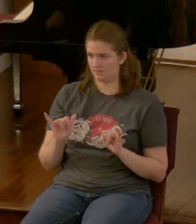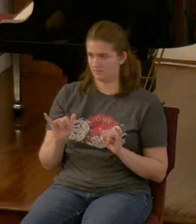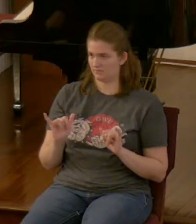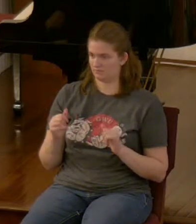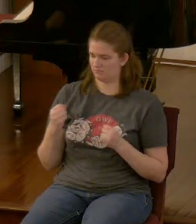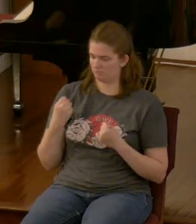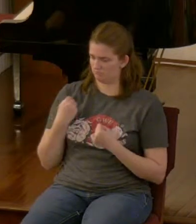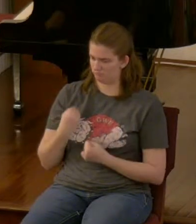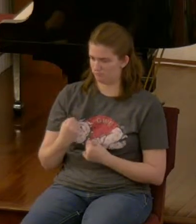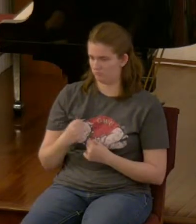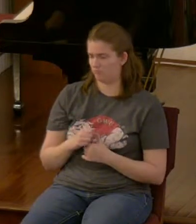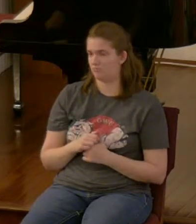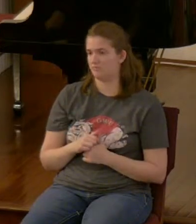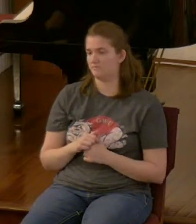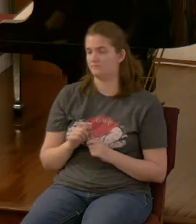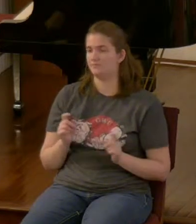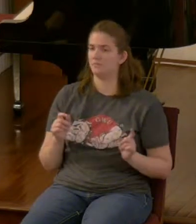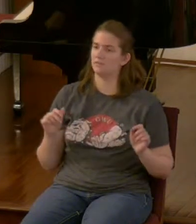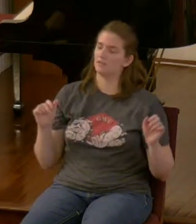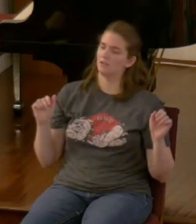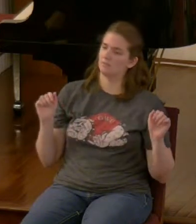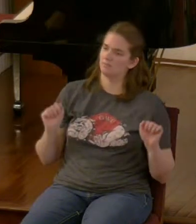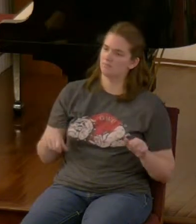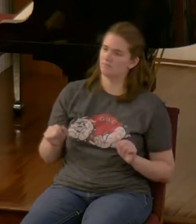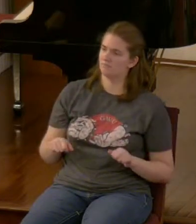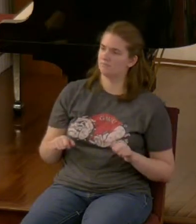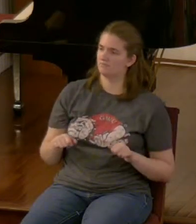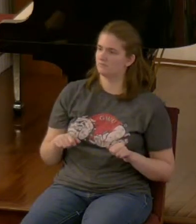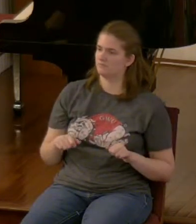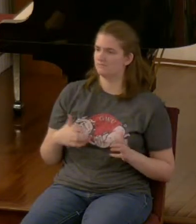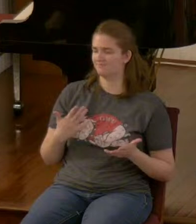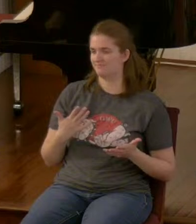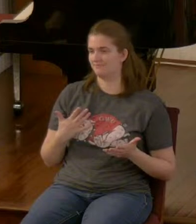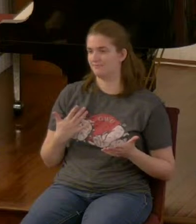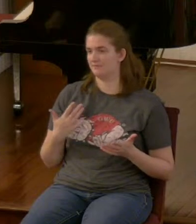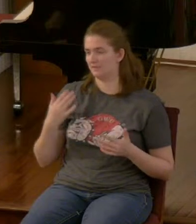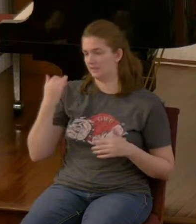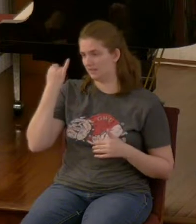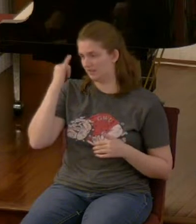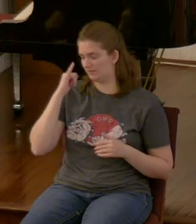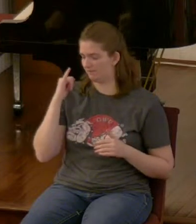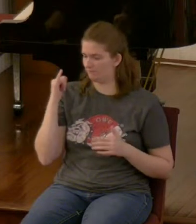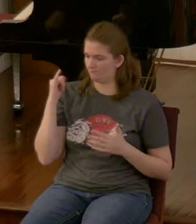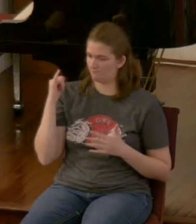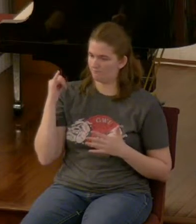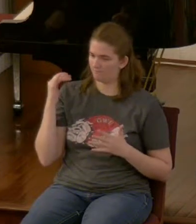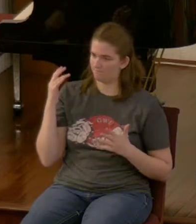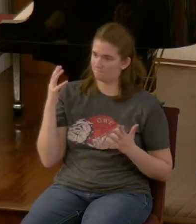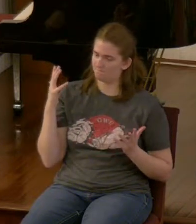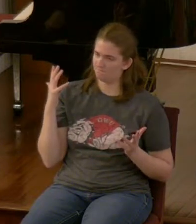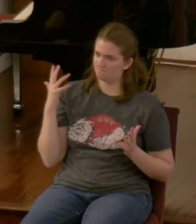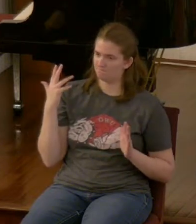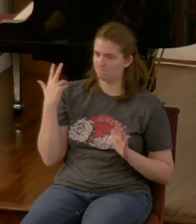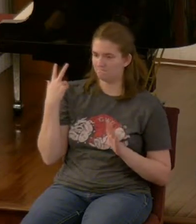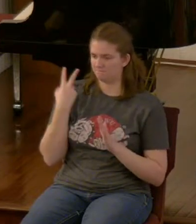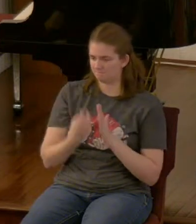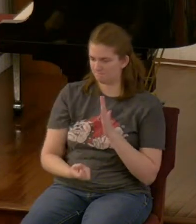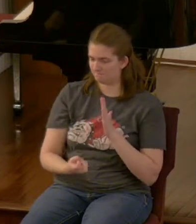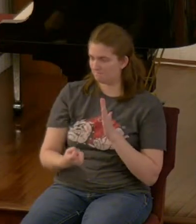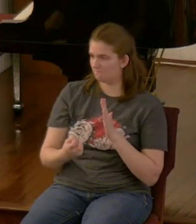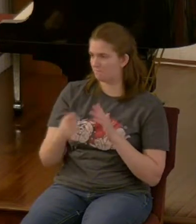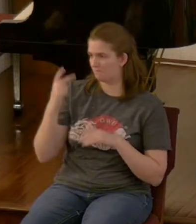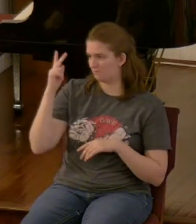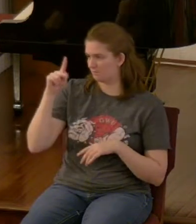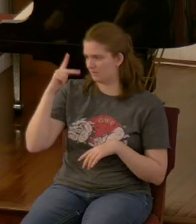is a possibility especially if you get into a lot of the the political side